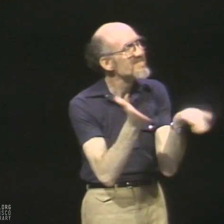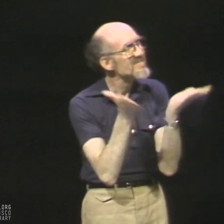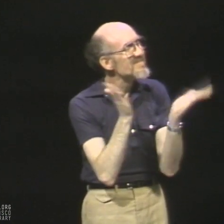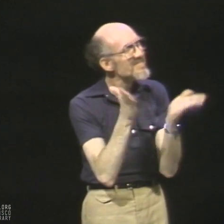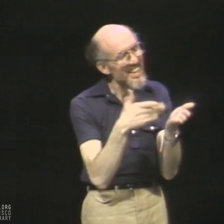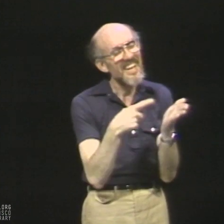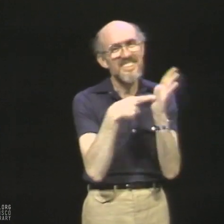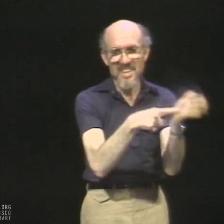poem.